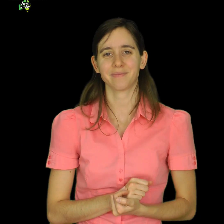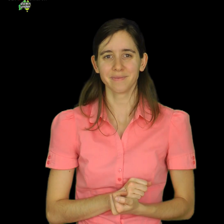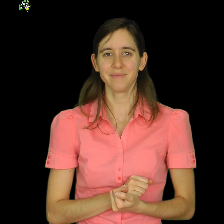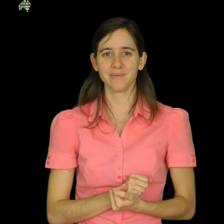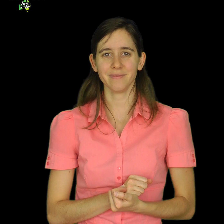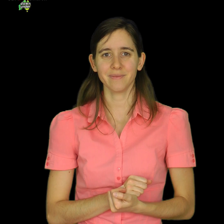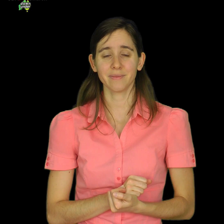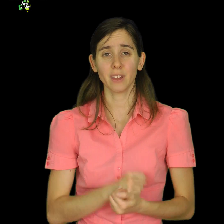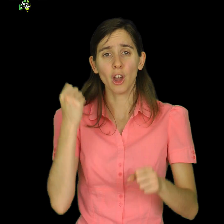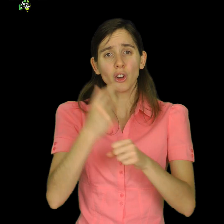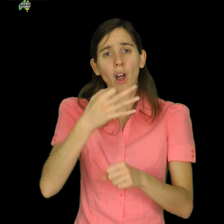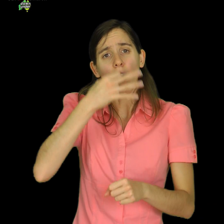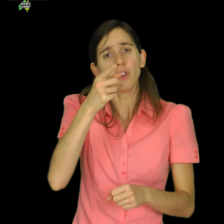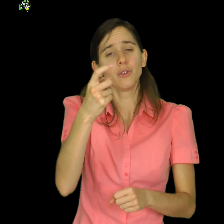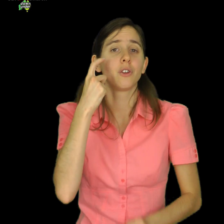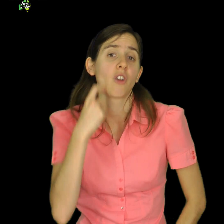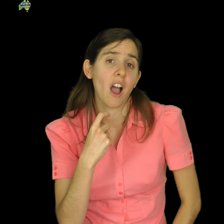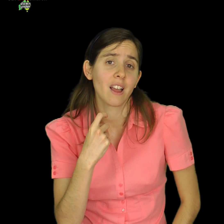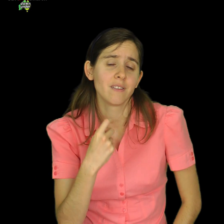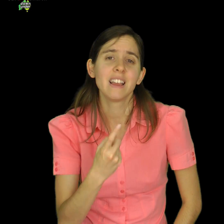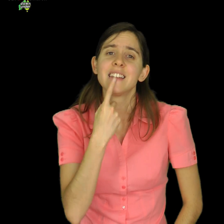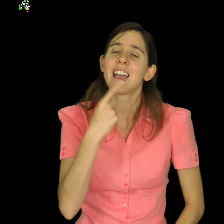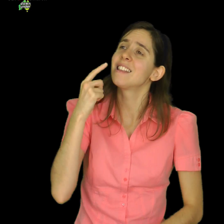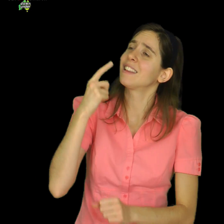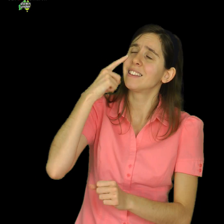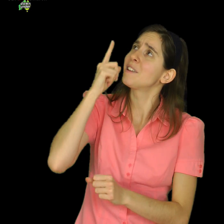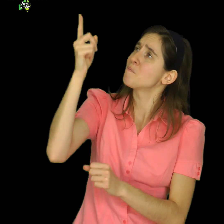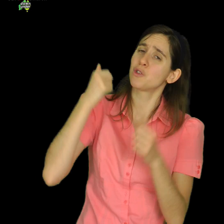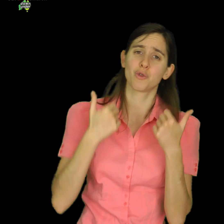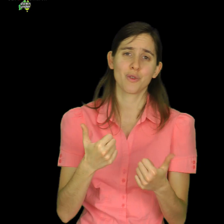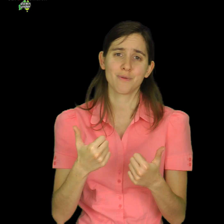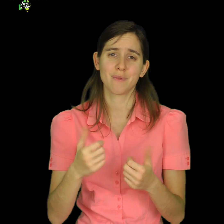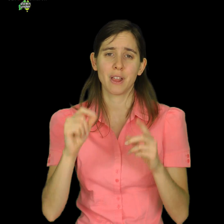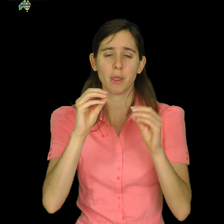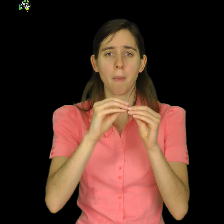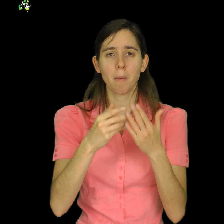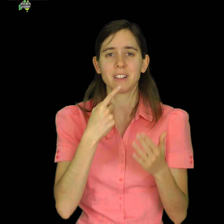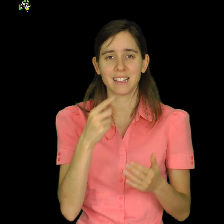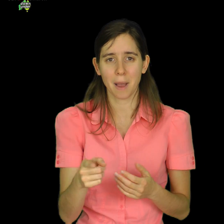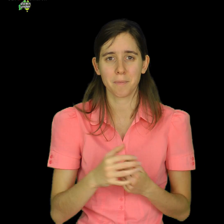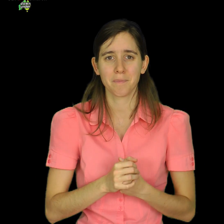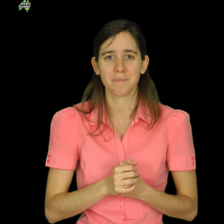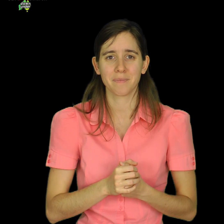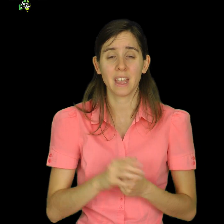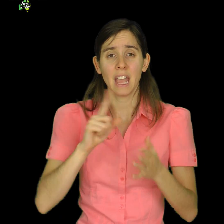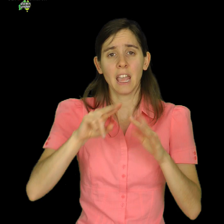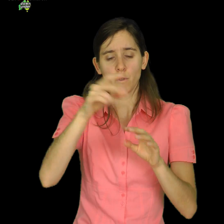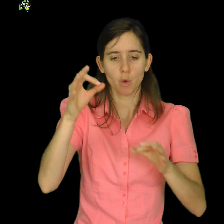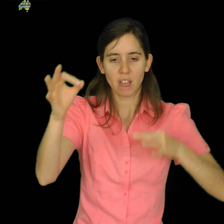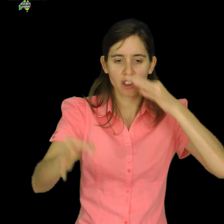invites you to try it. Taste and see that the Lord is good. Psalms chapter 34 and verse 8. If you exchange some of your media time